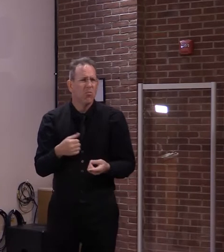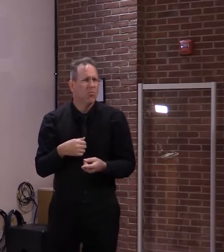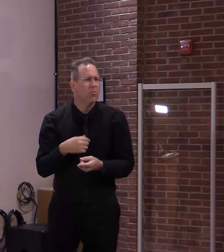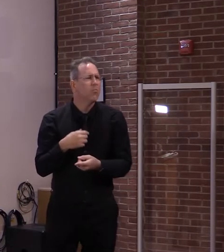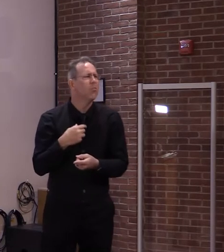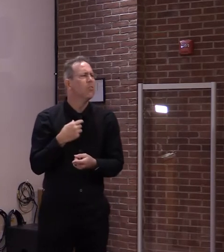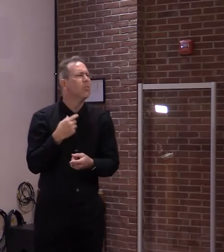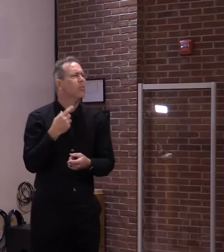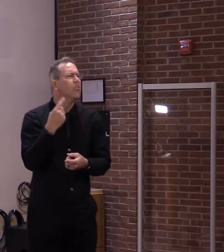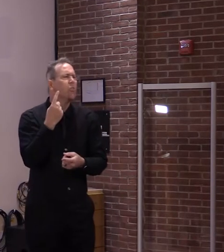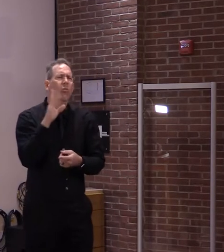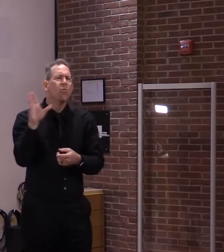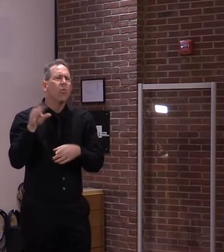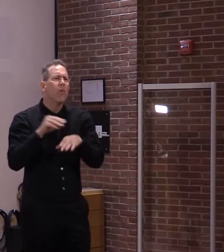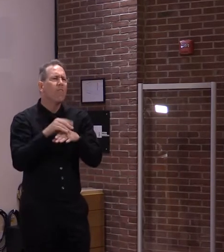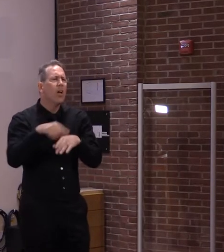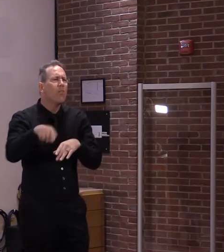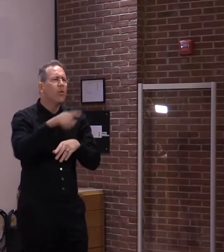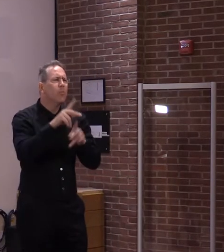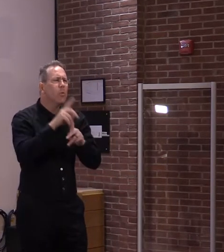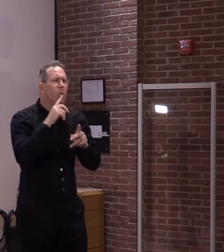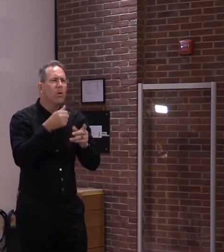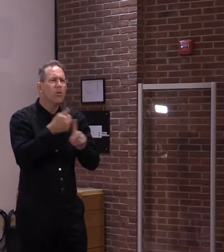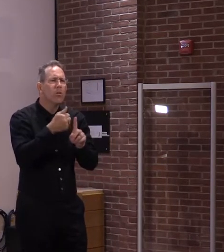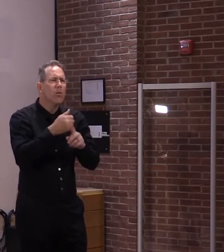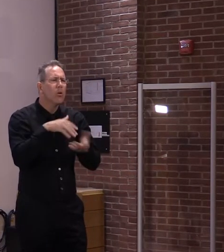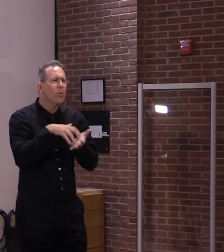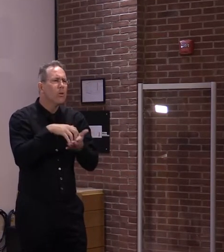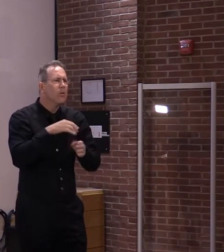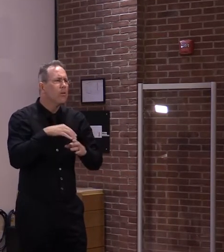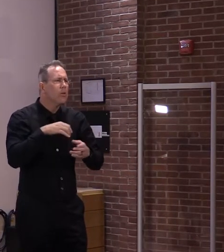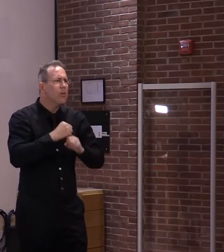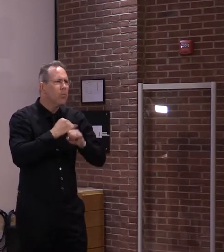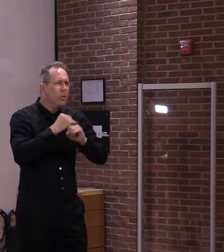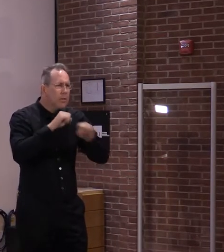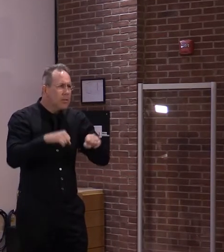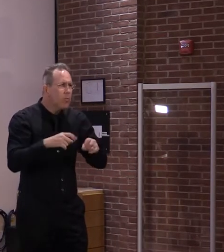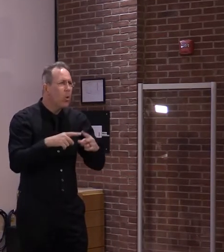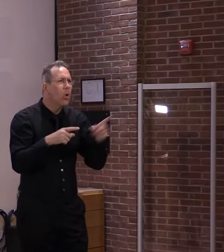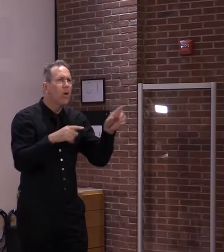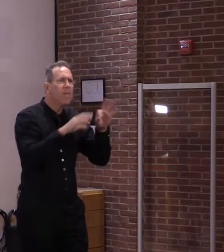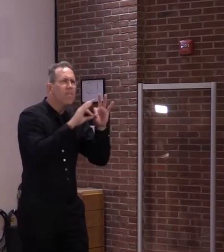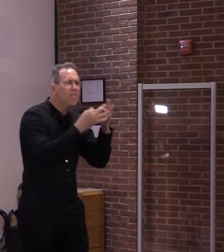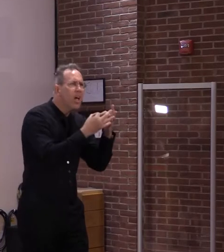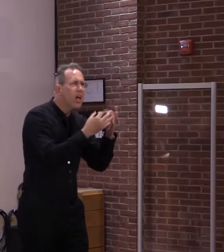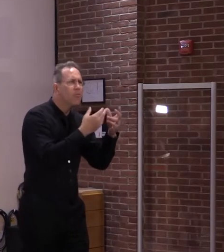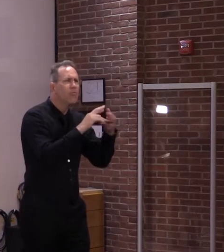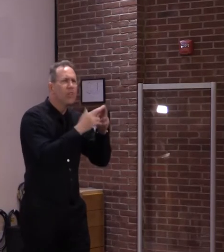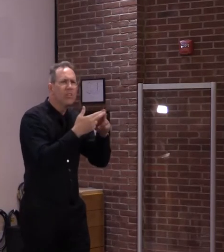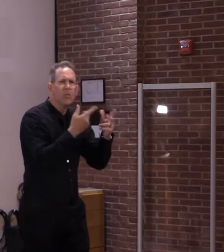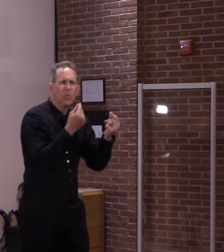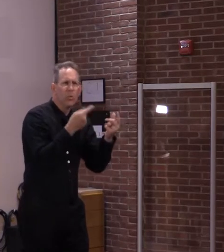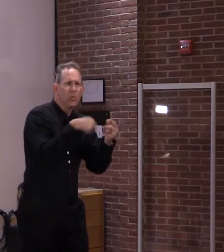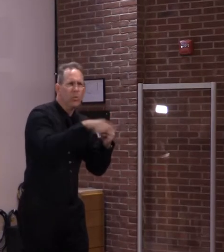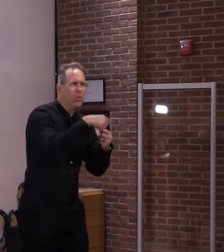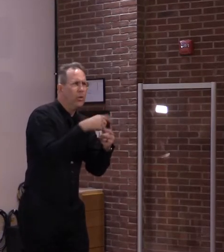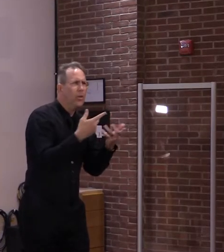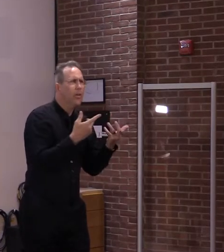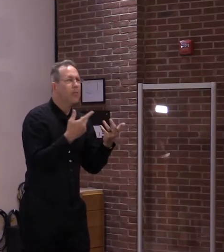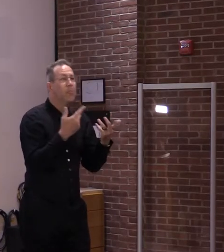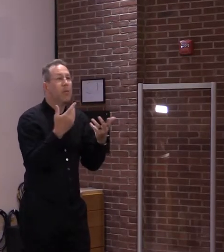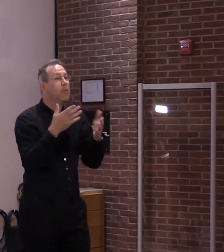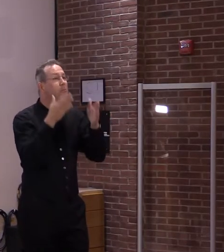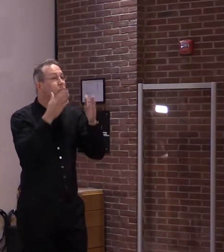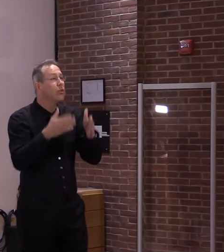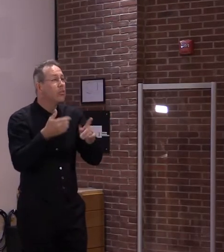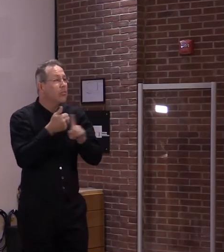loved ones who are? Should they be taking extra precautions despite being fully vaccinated? And if so, when might they be able to say, okay, I think it's